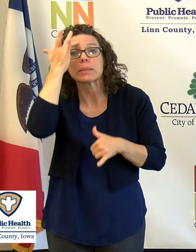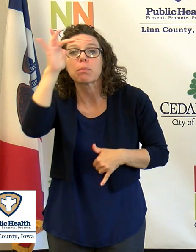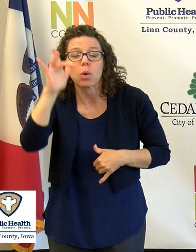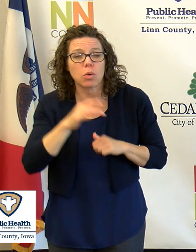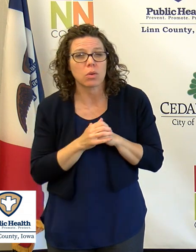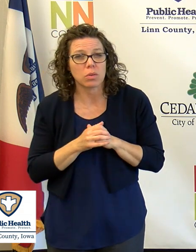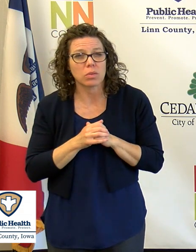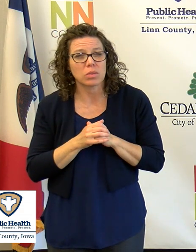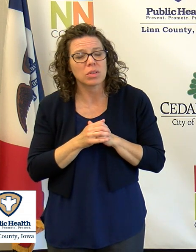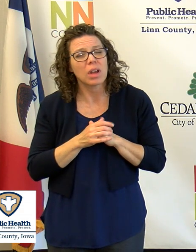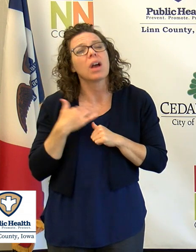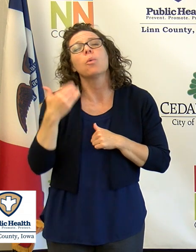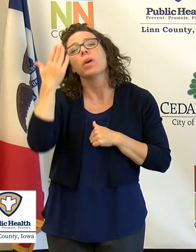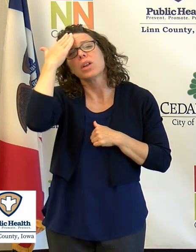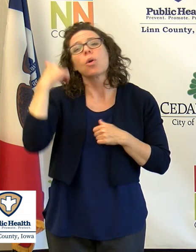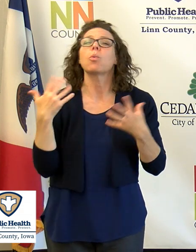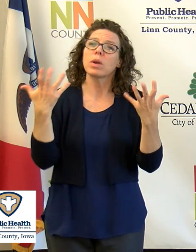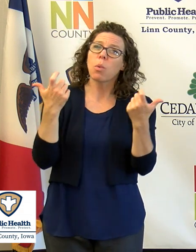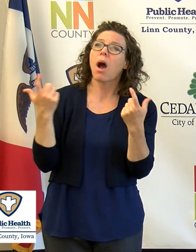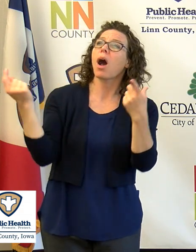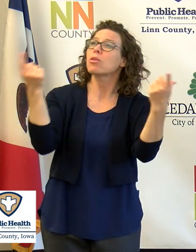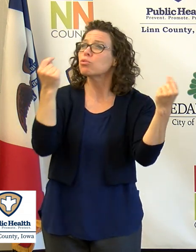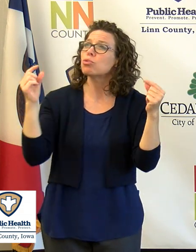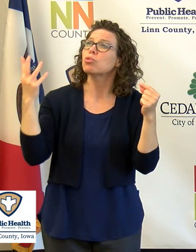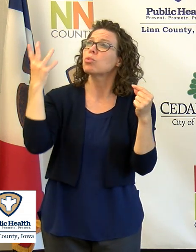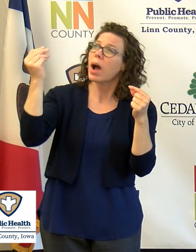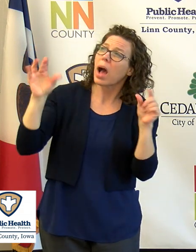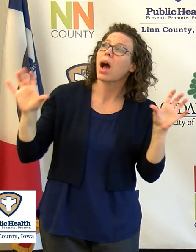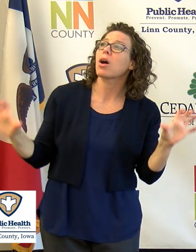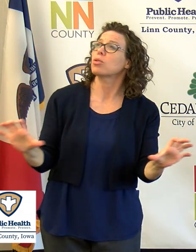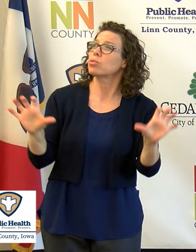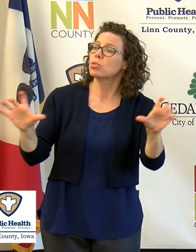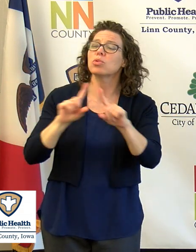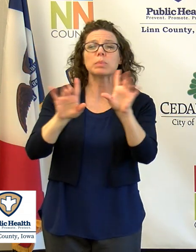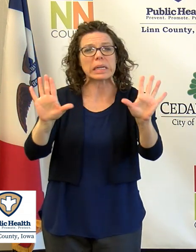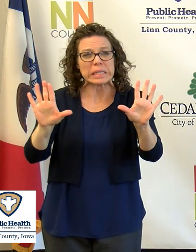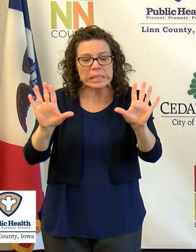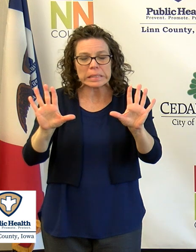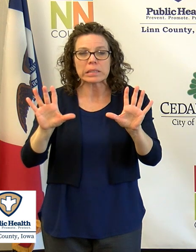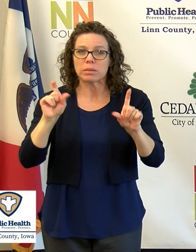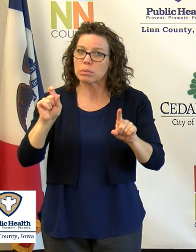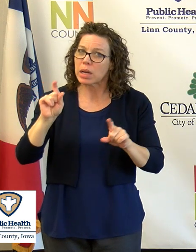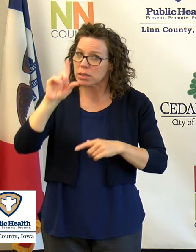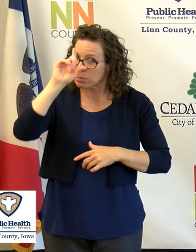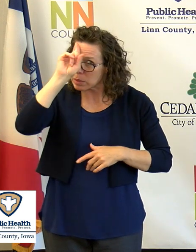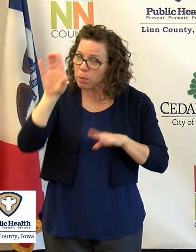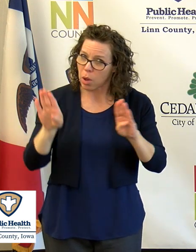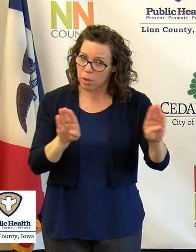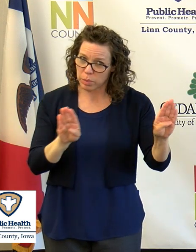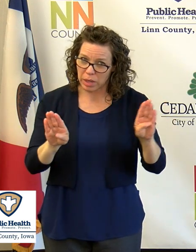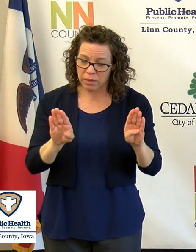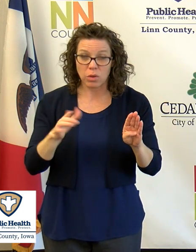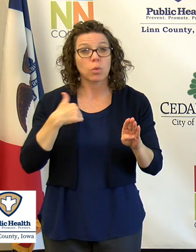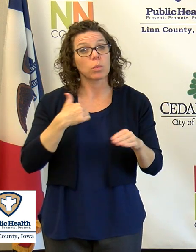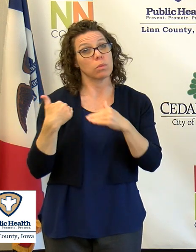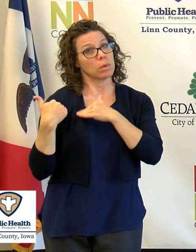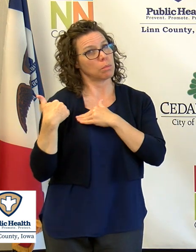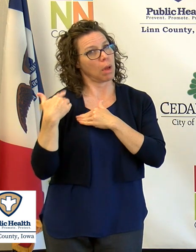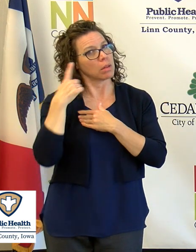to us but we must be smart in our actions. We have a shared responsibility to each other.